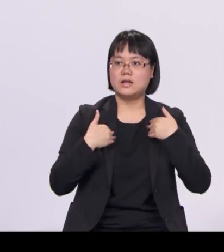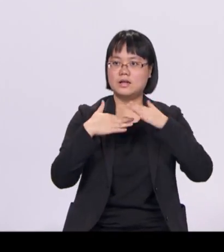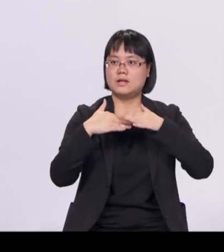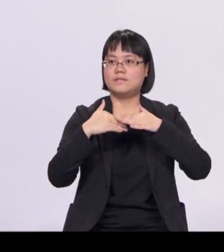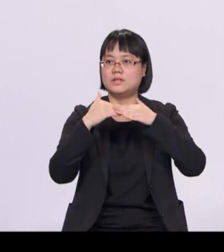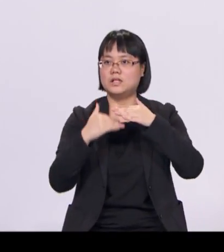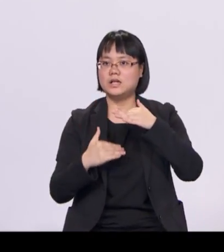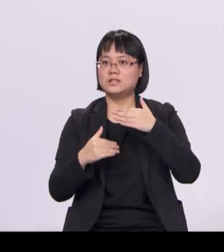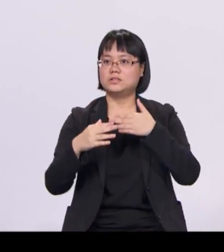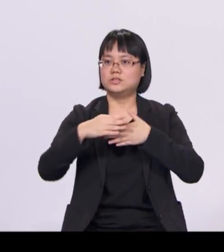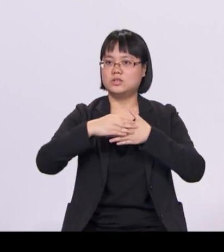than most countries.